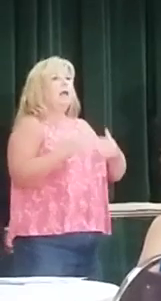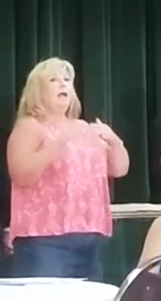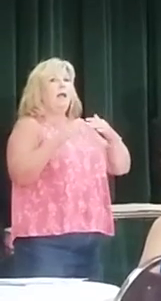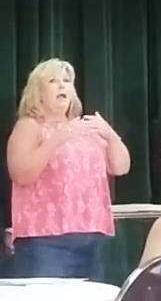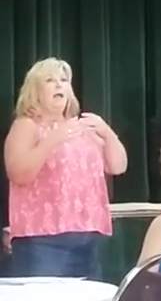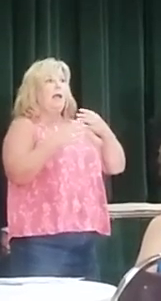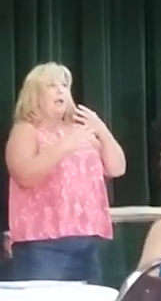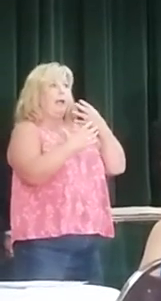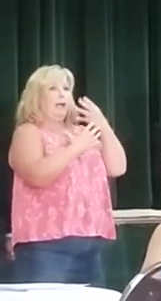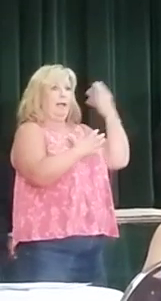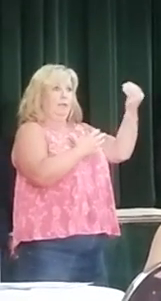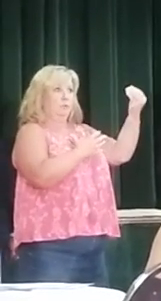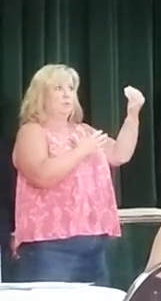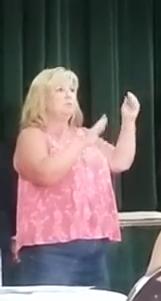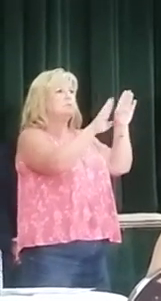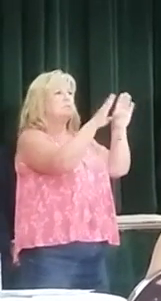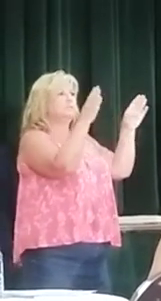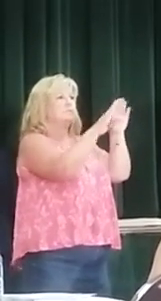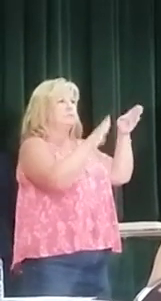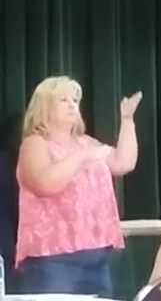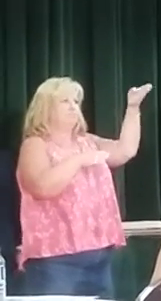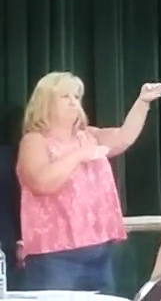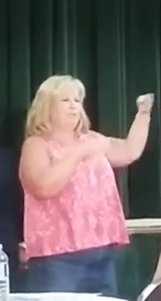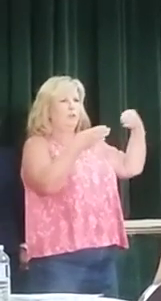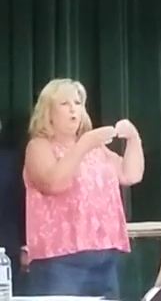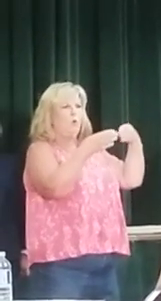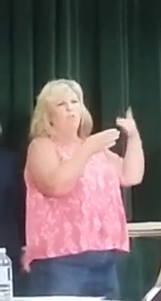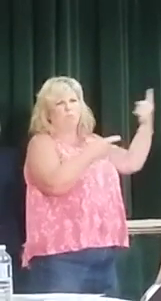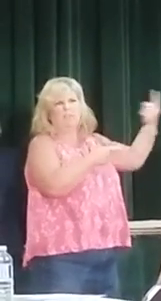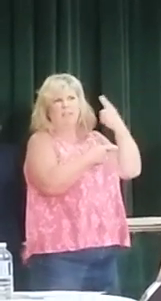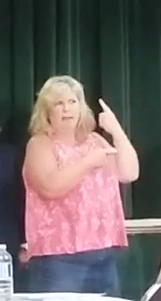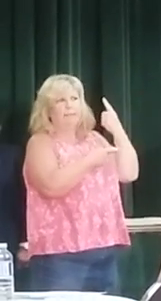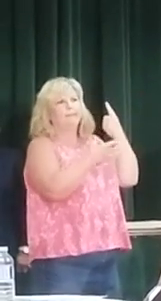is right, the one exit there where you came through.